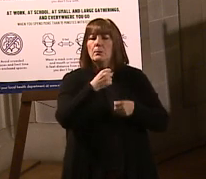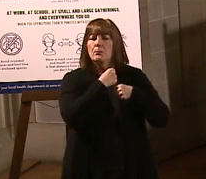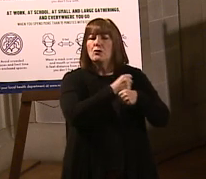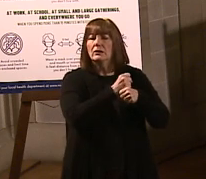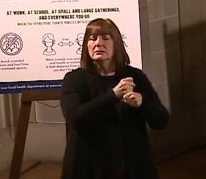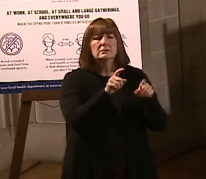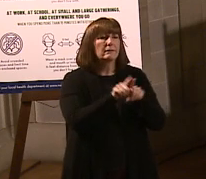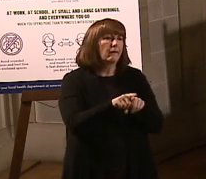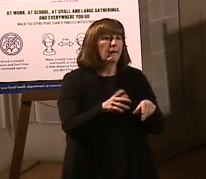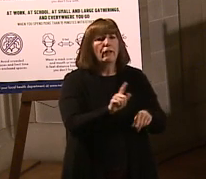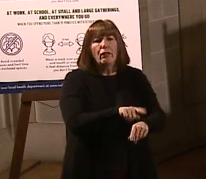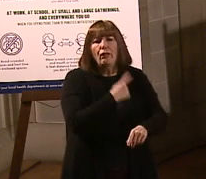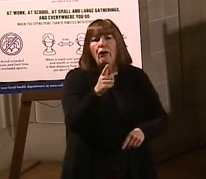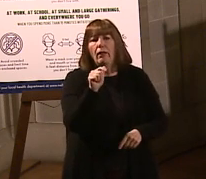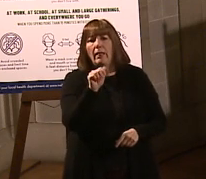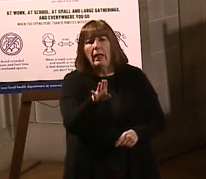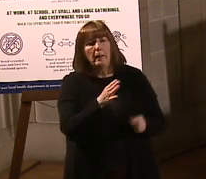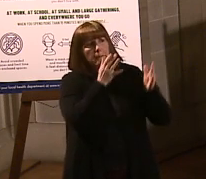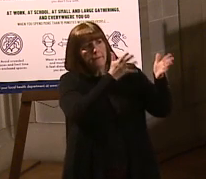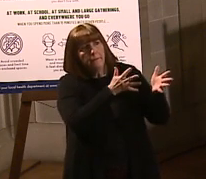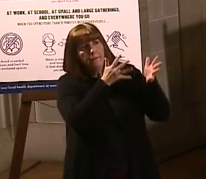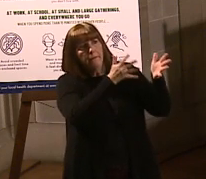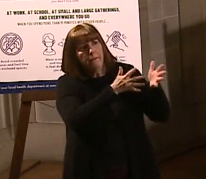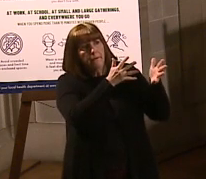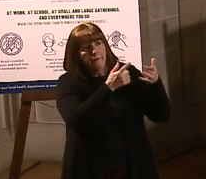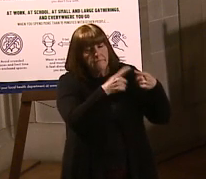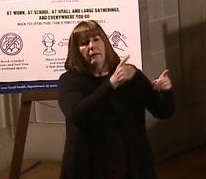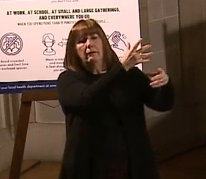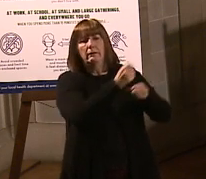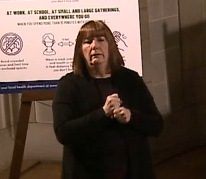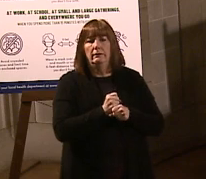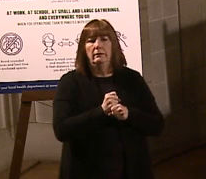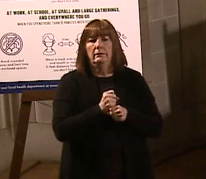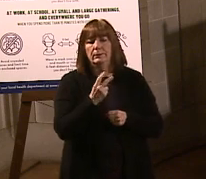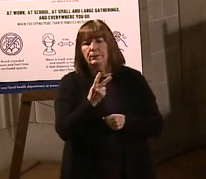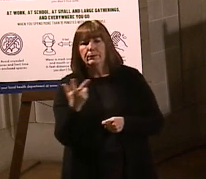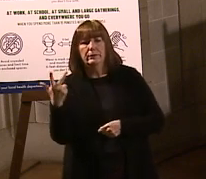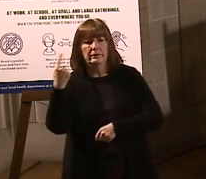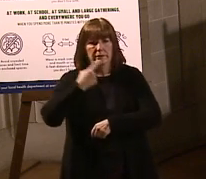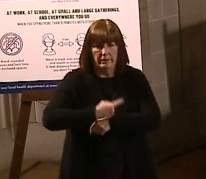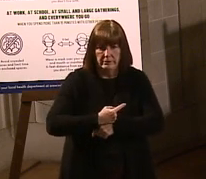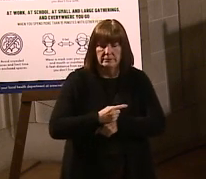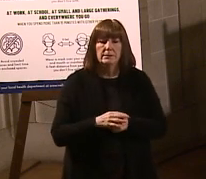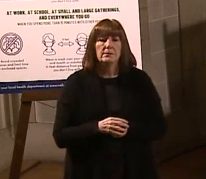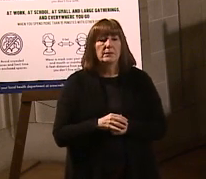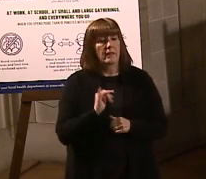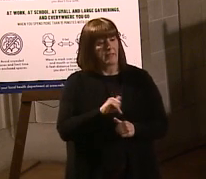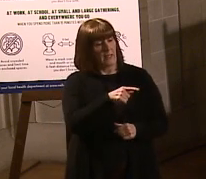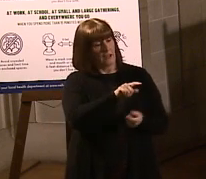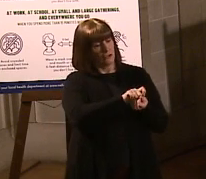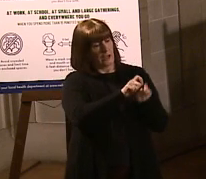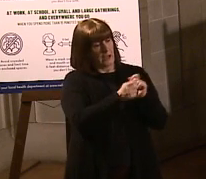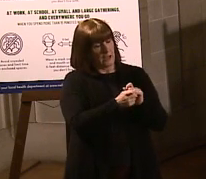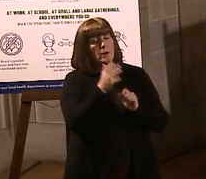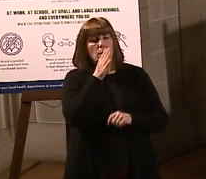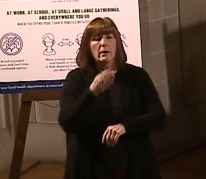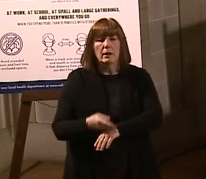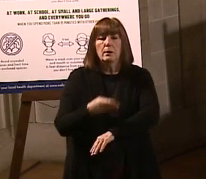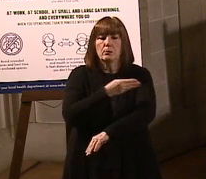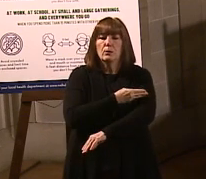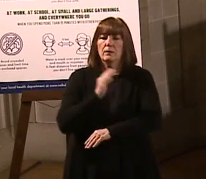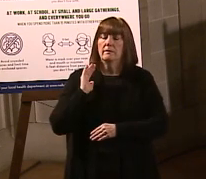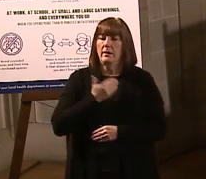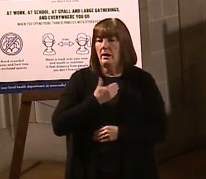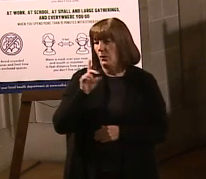such as long lab turnaround times. This change in COVID-19 positive cases and tests will offer an improved data visualization